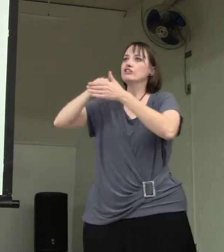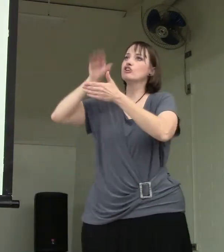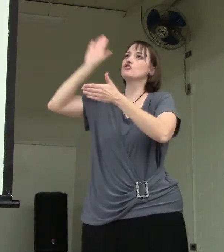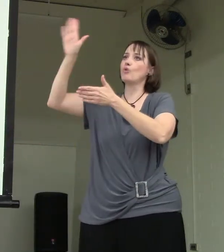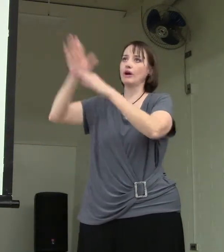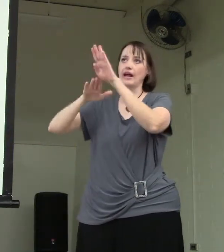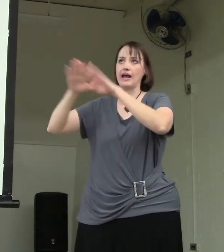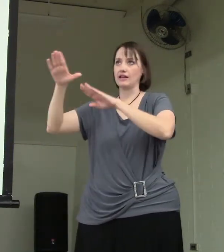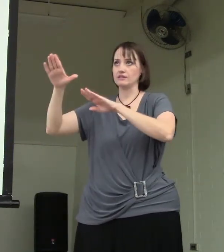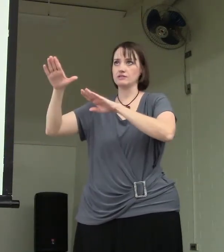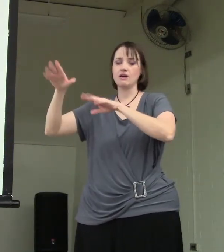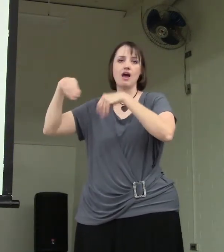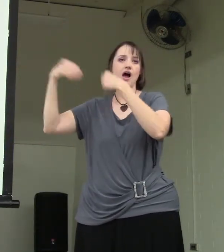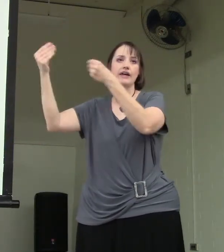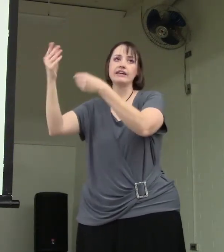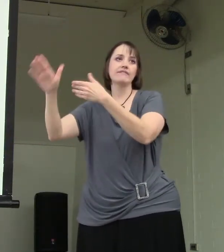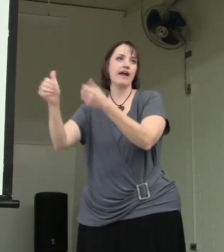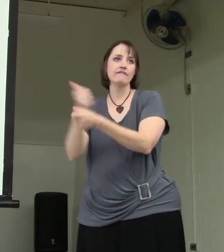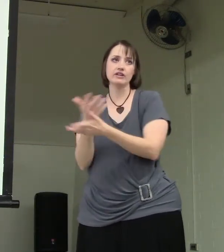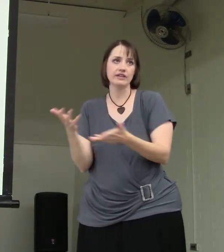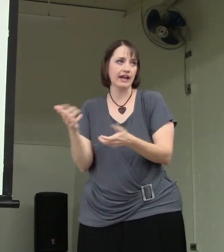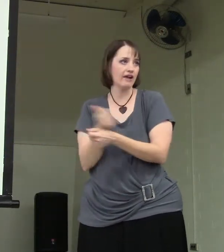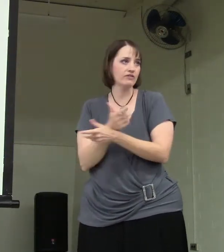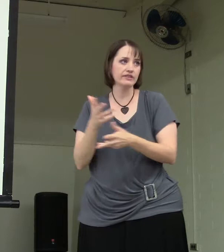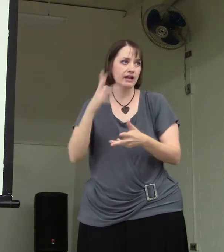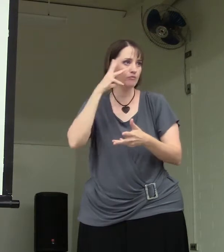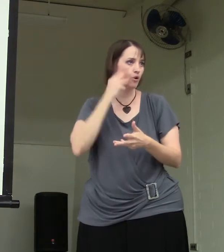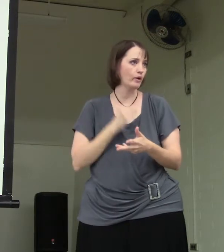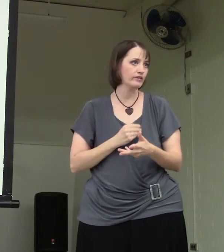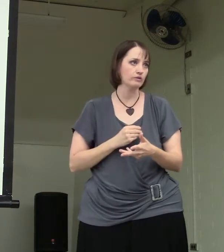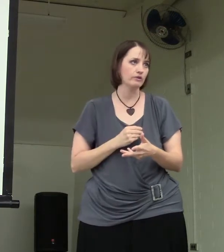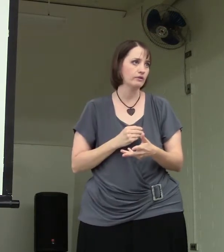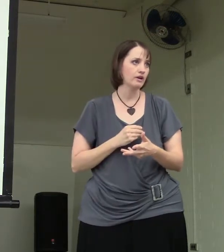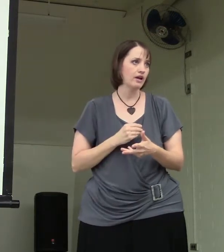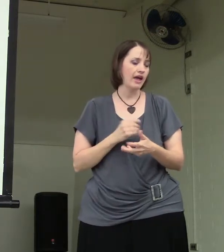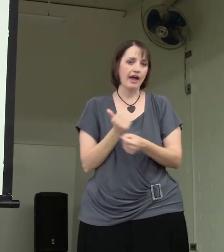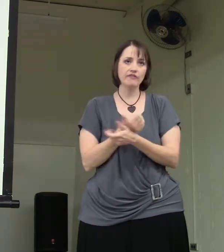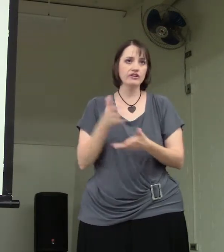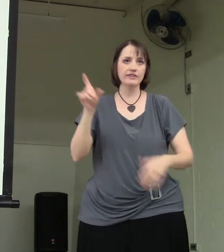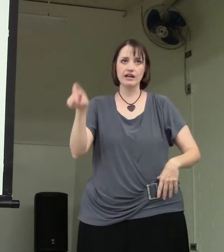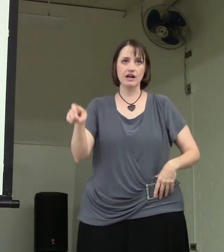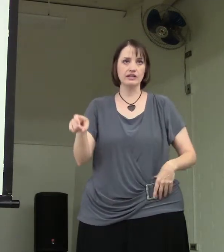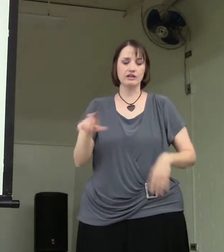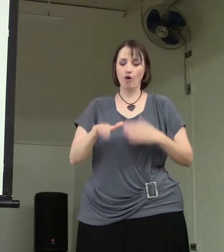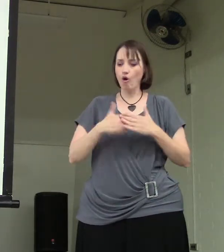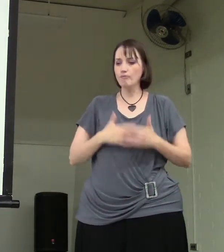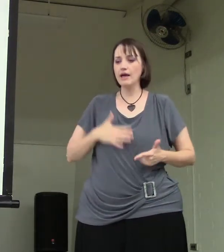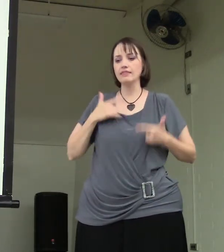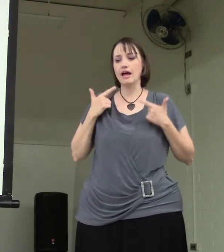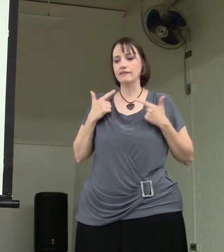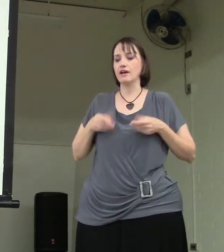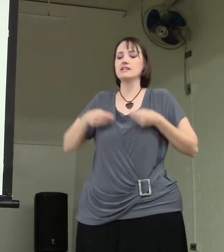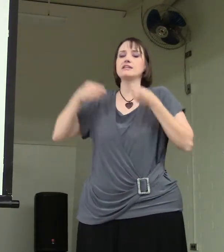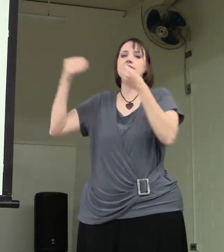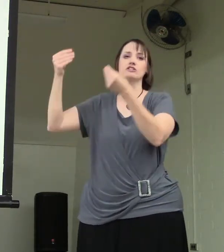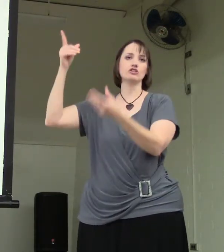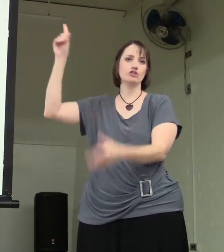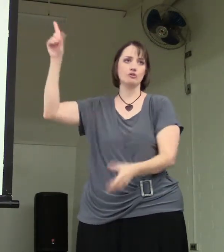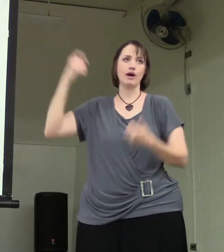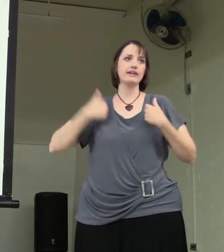into your hands I give everything, everything I'm going through, everything I need, all my life, I give it to you. I